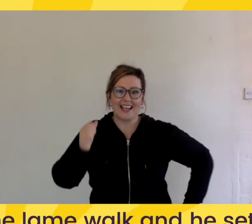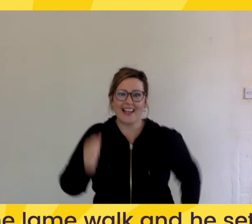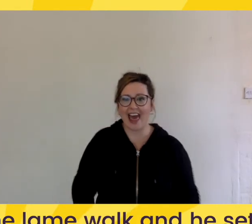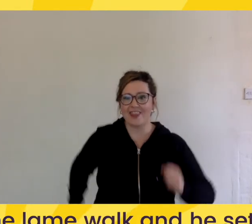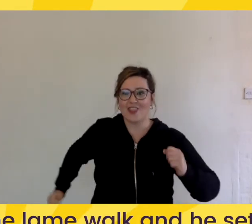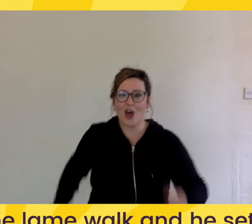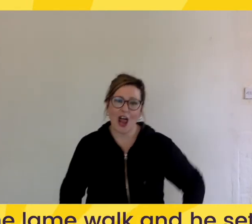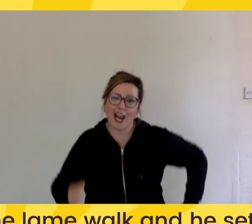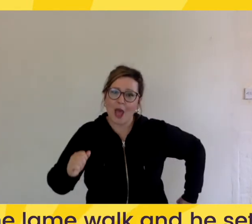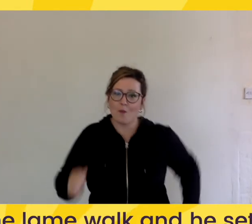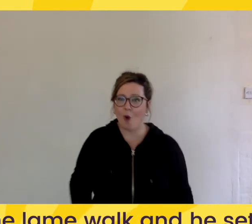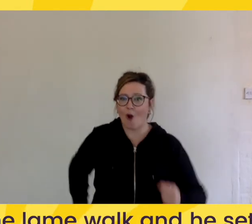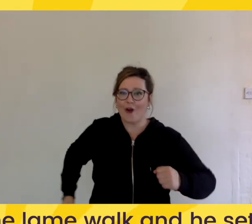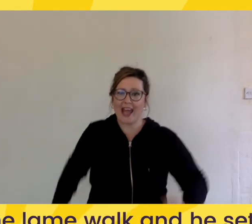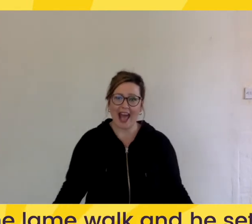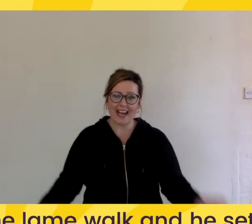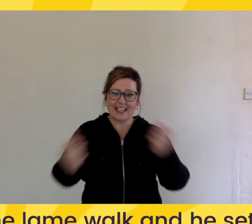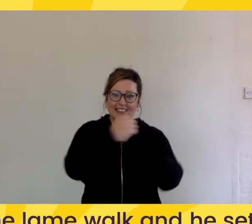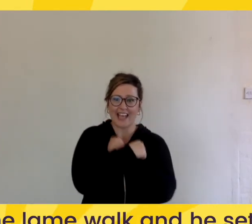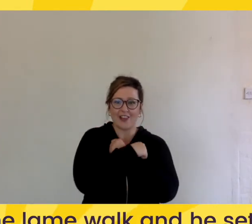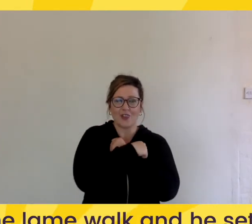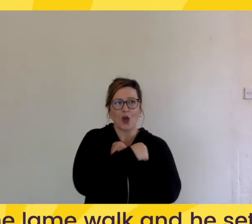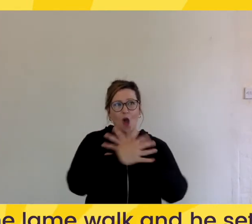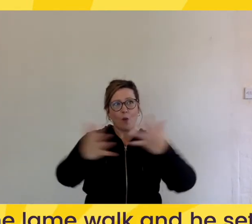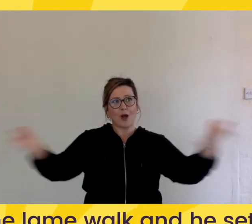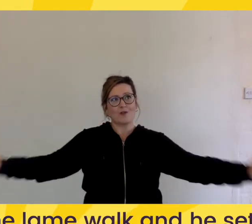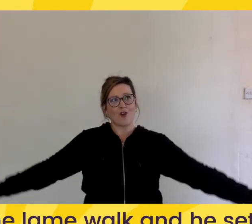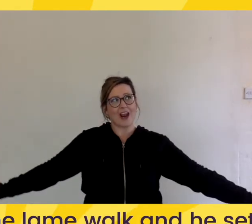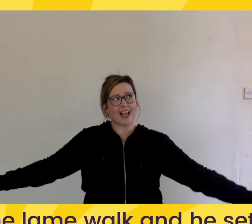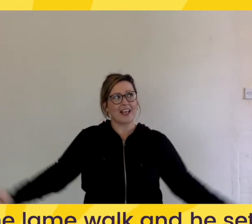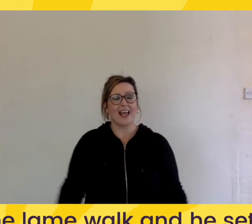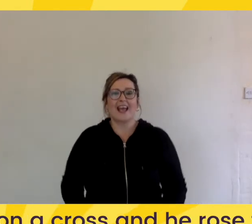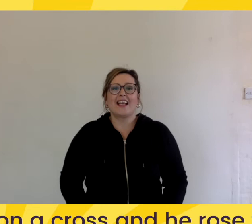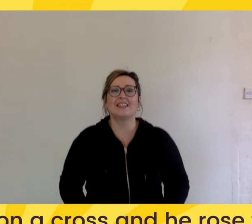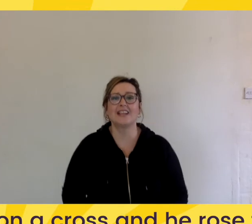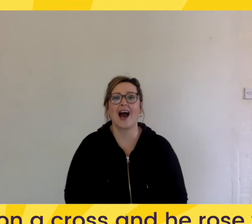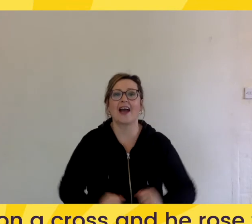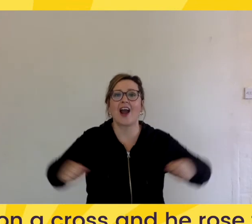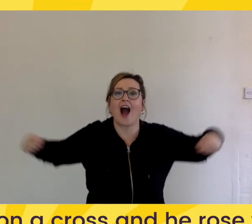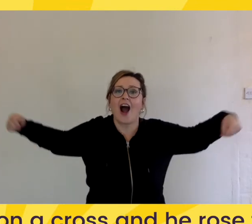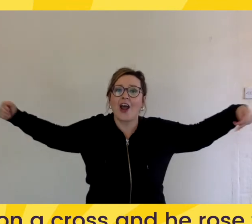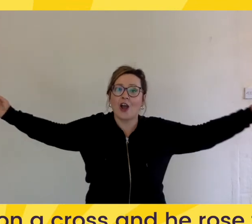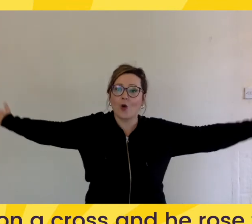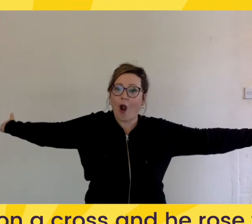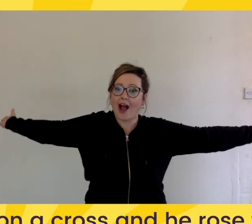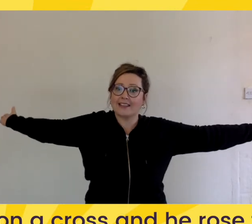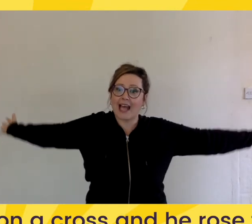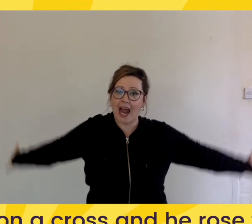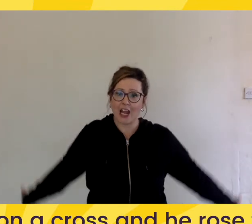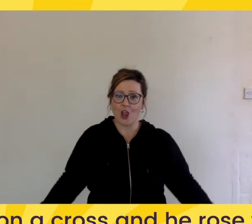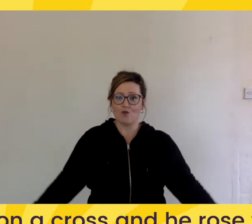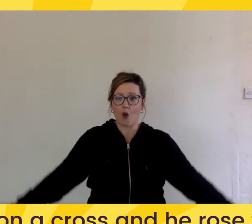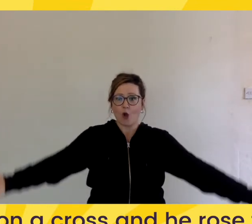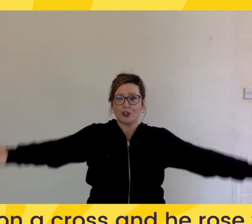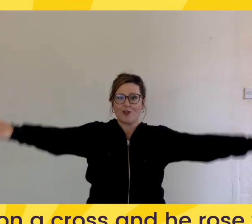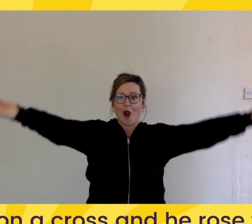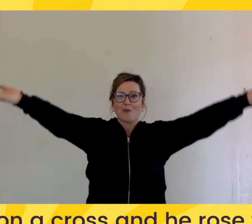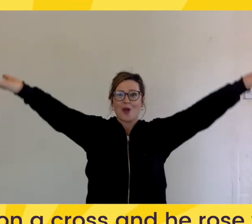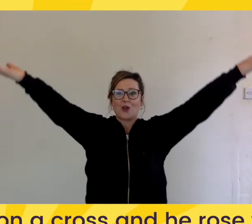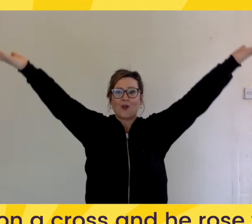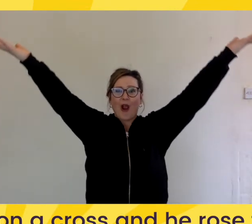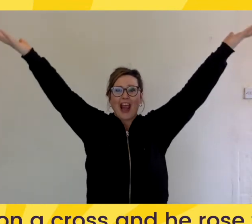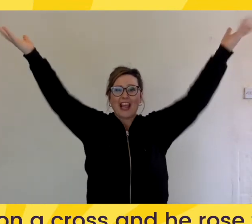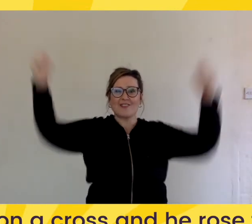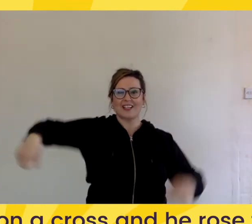He let the name walk and He set the world free He died on a cross and He rose